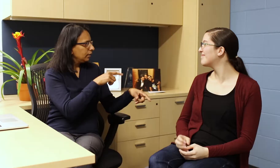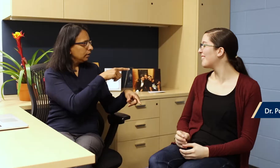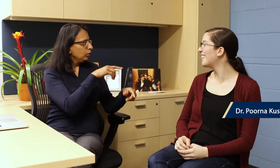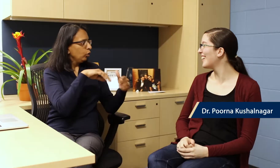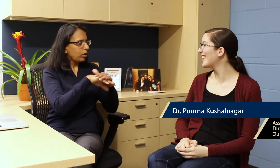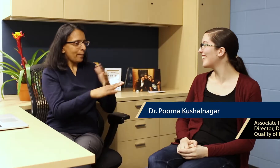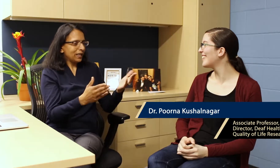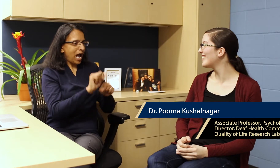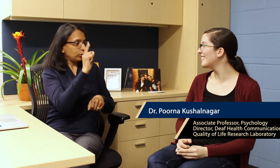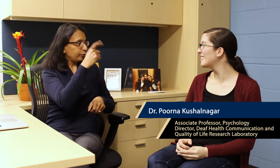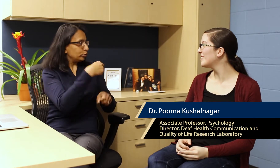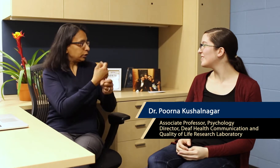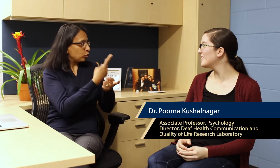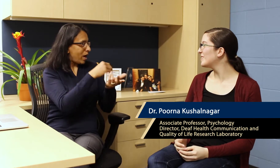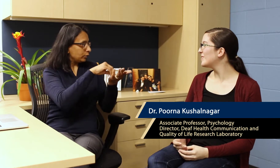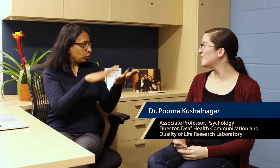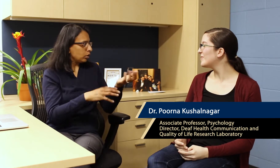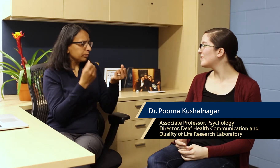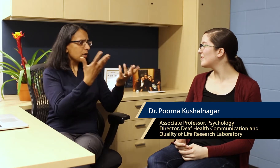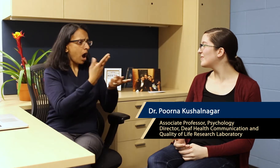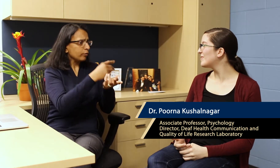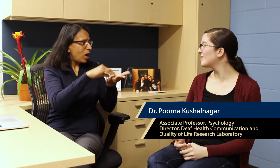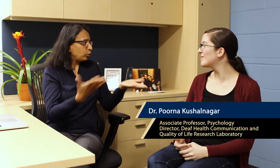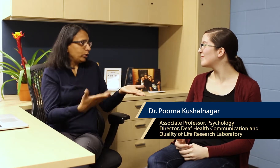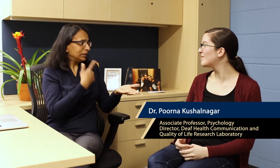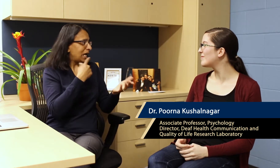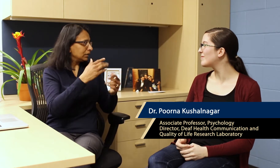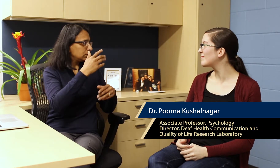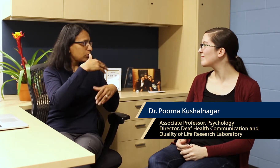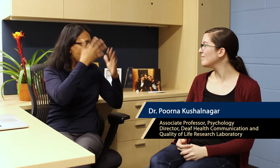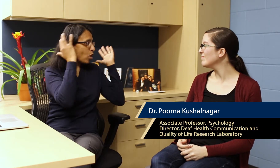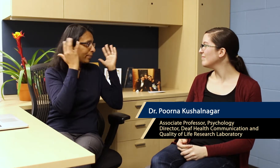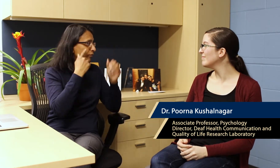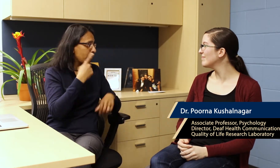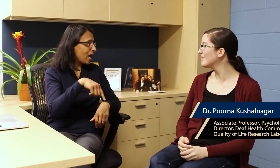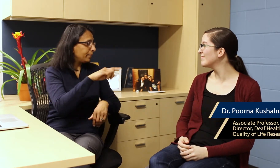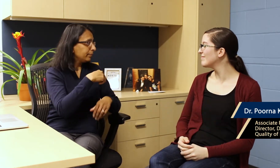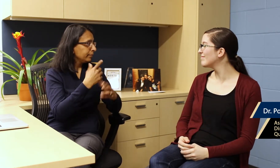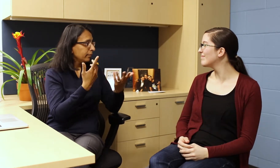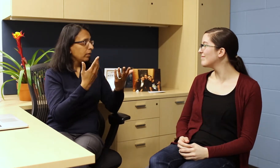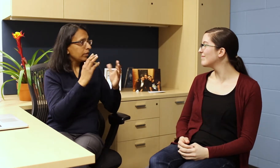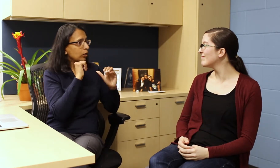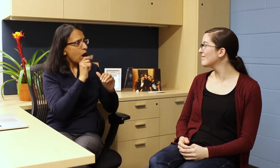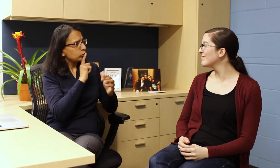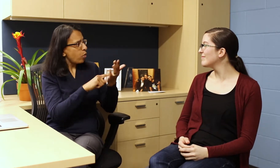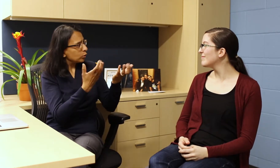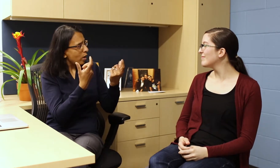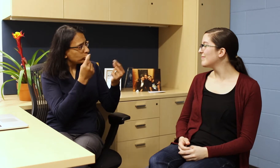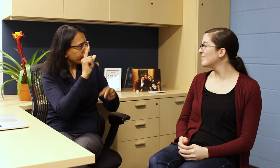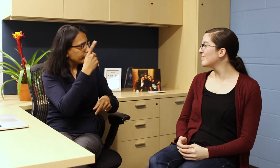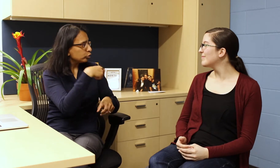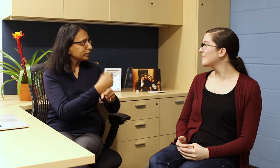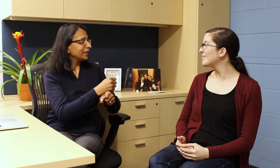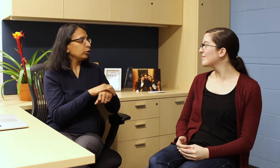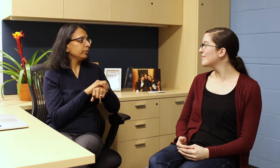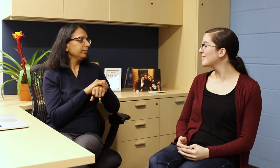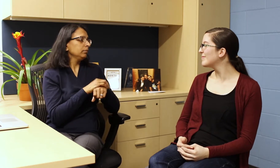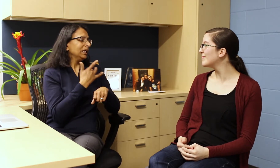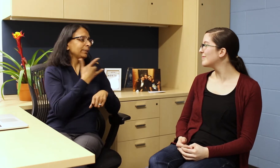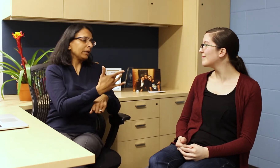You started as a first-year graduate student, and like a lot of graduate students say, it can be pretty overwhelming during the first year. They're not sure what they want to do during that first year.